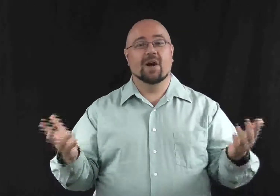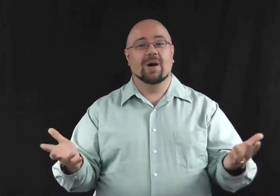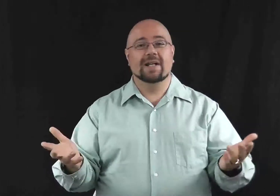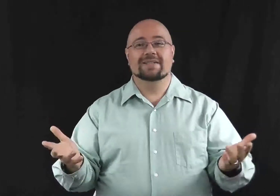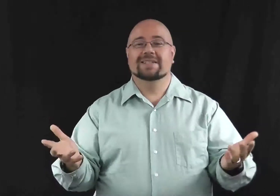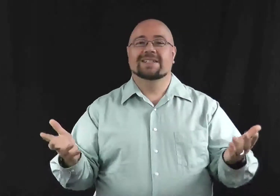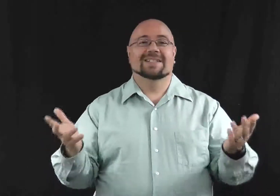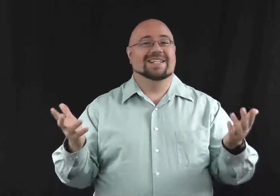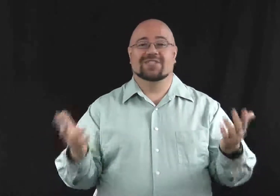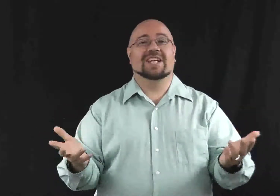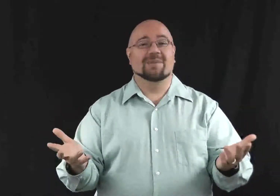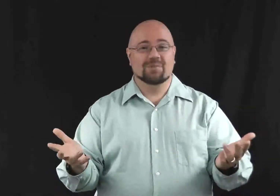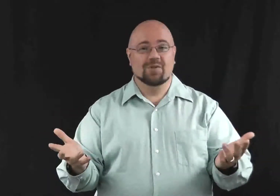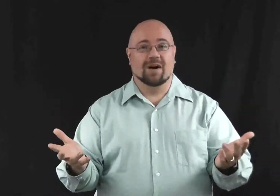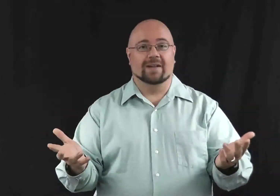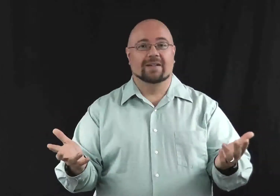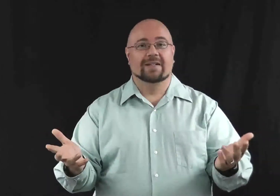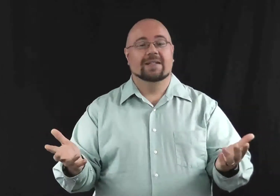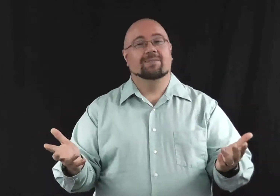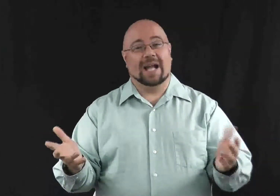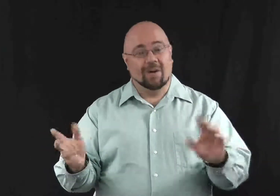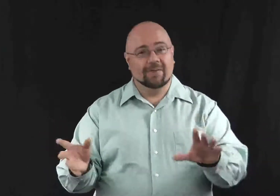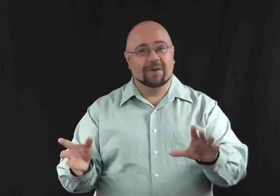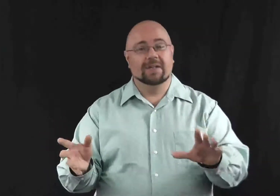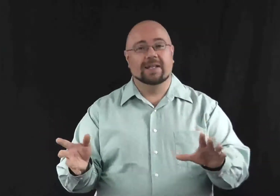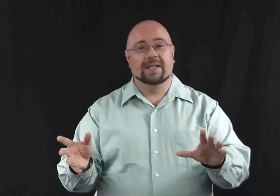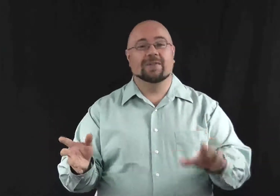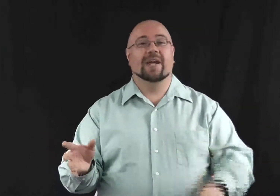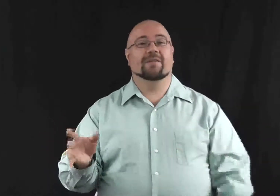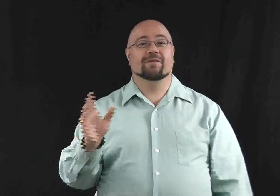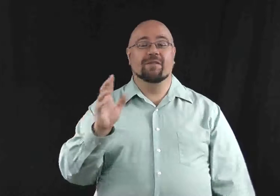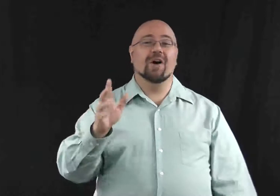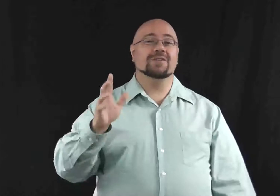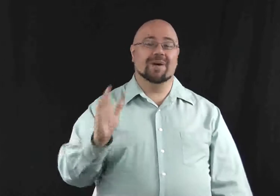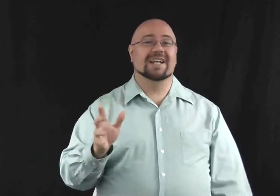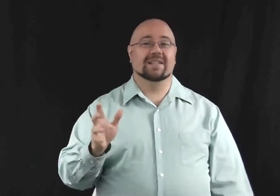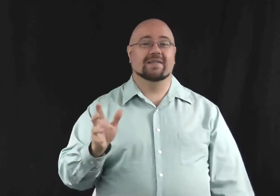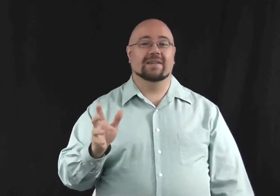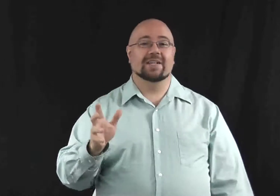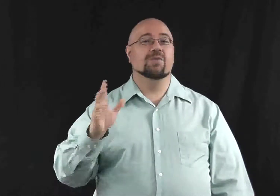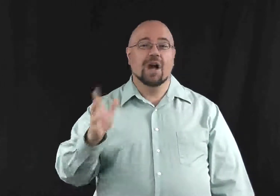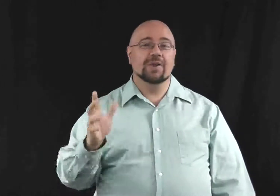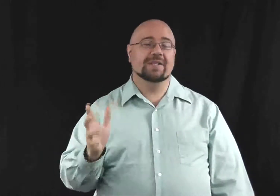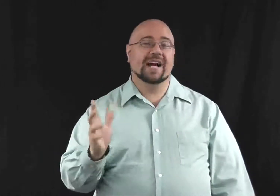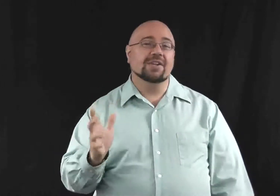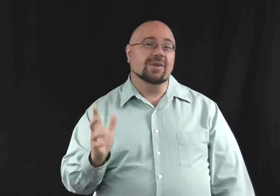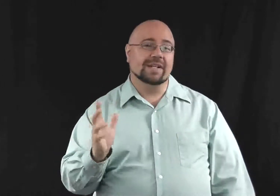it's just time to move on. But however if you had a false positive and you know you did not do any drugs